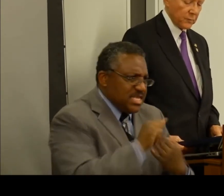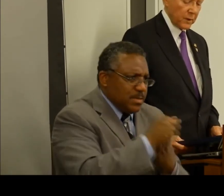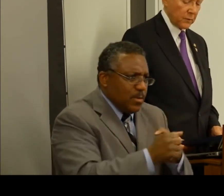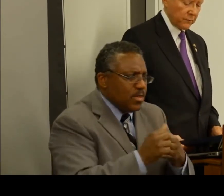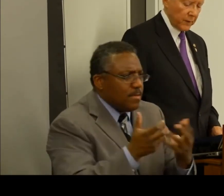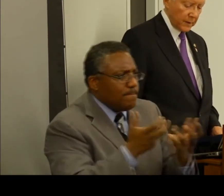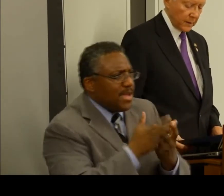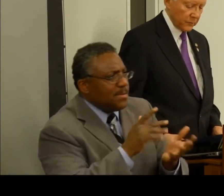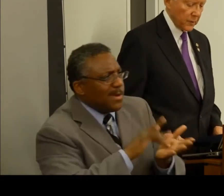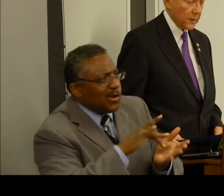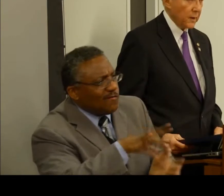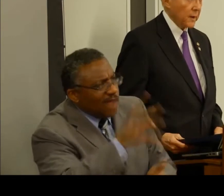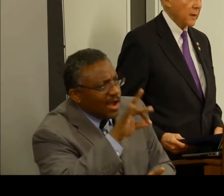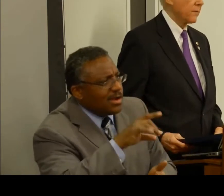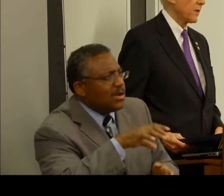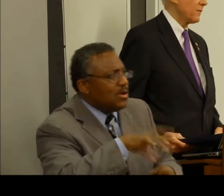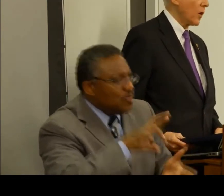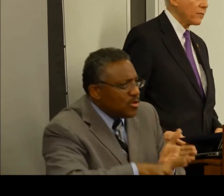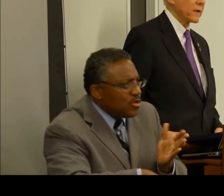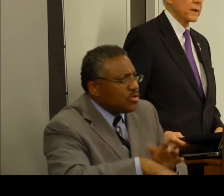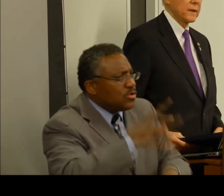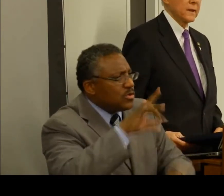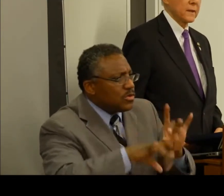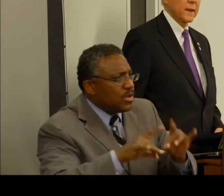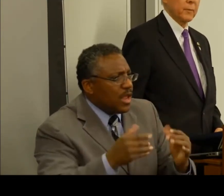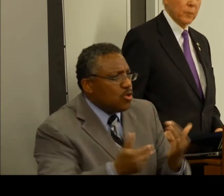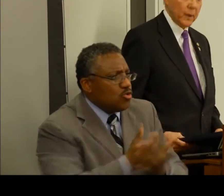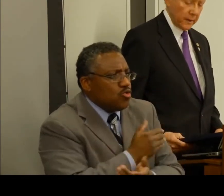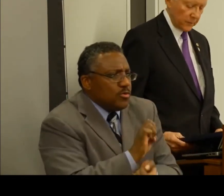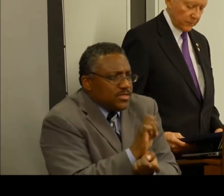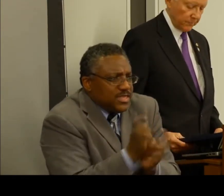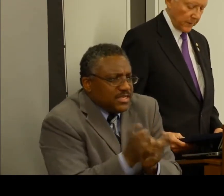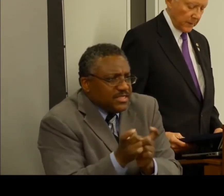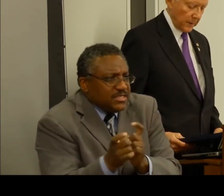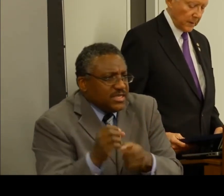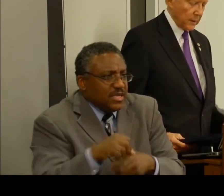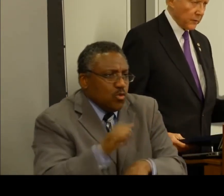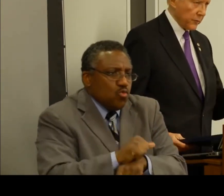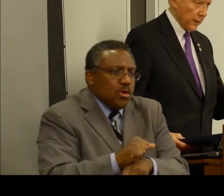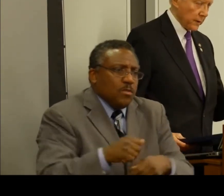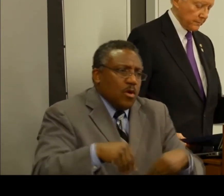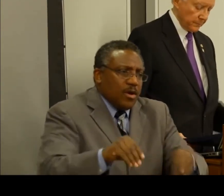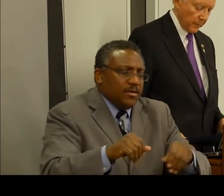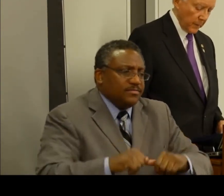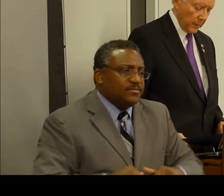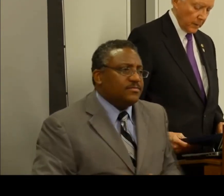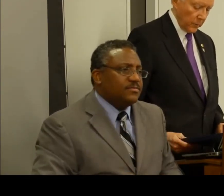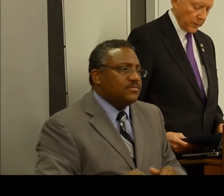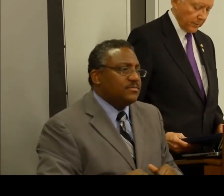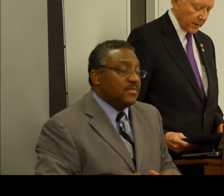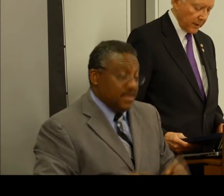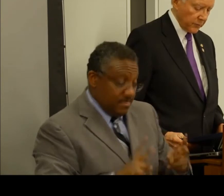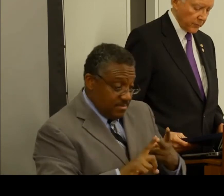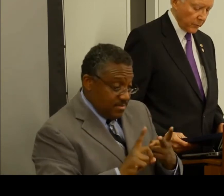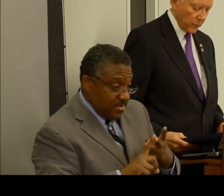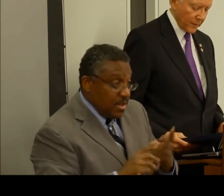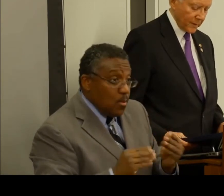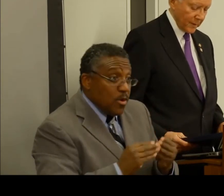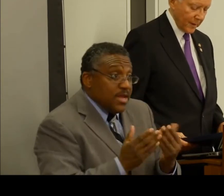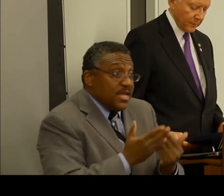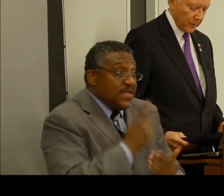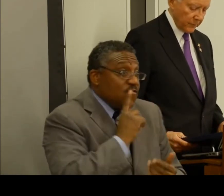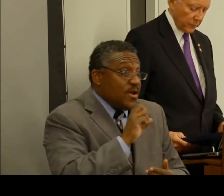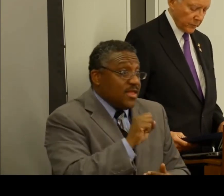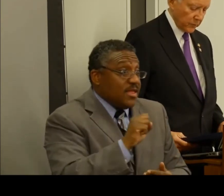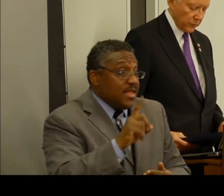to changes in medical findings in ever-evolving labor markets. Second, we can make it easier for